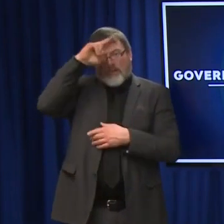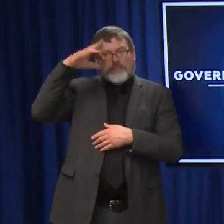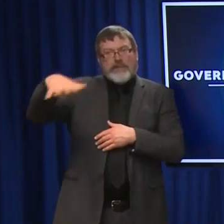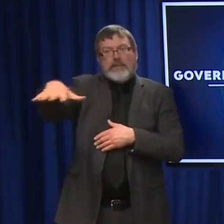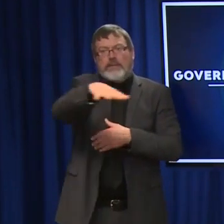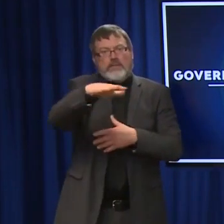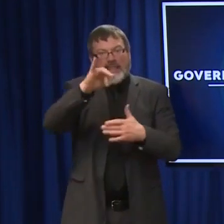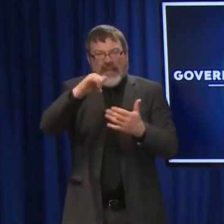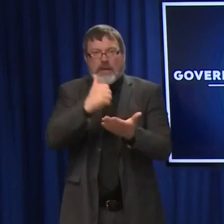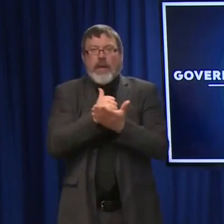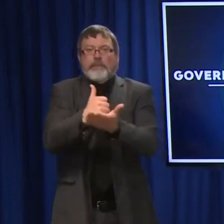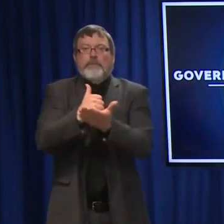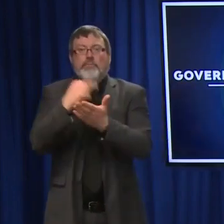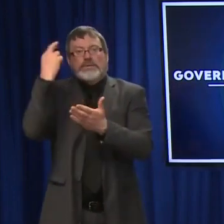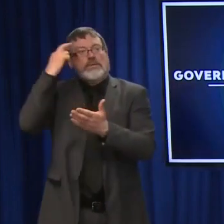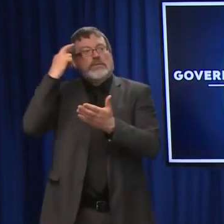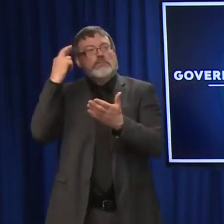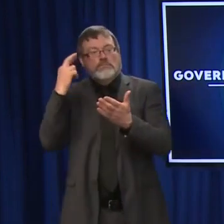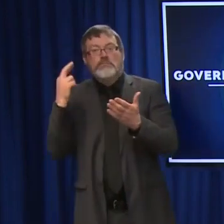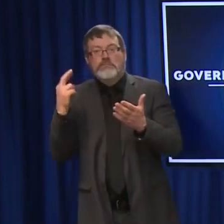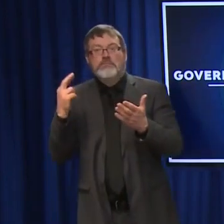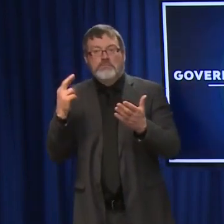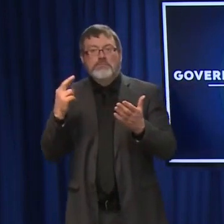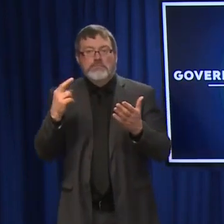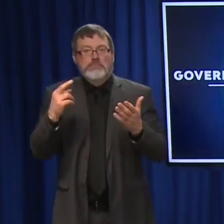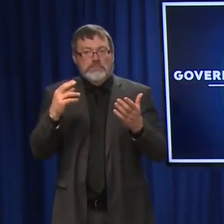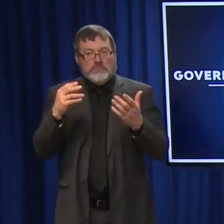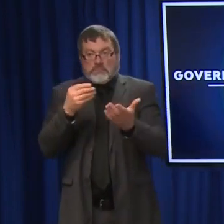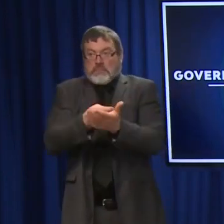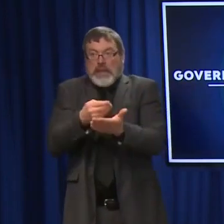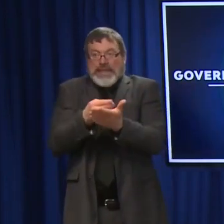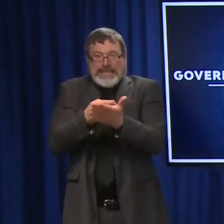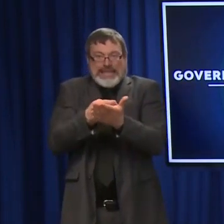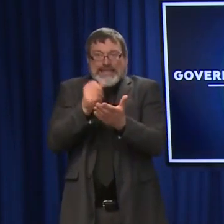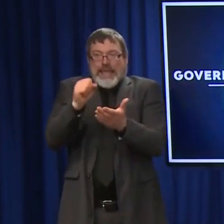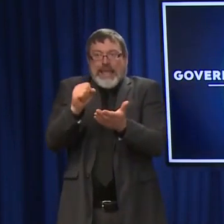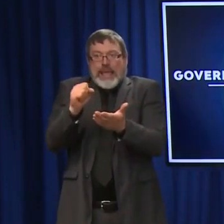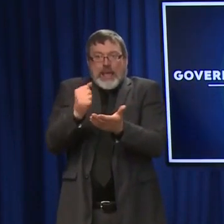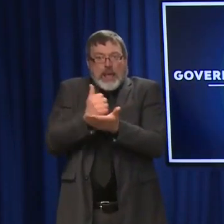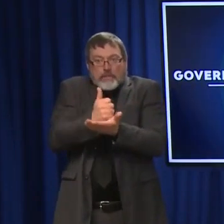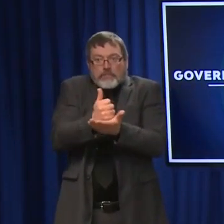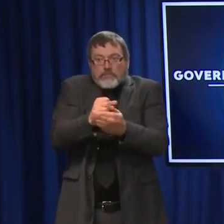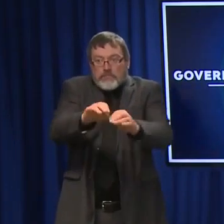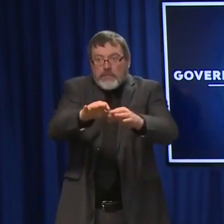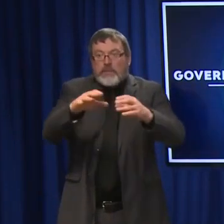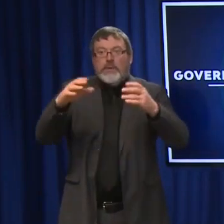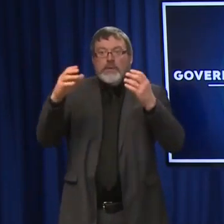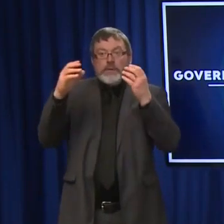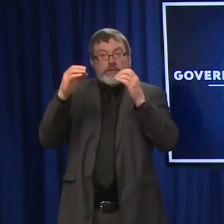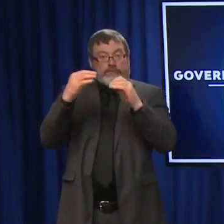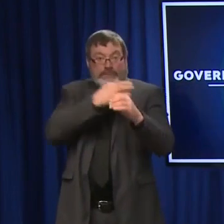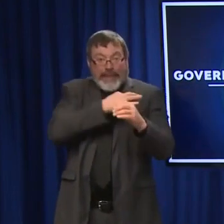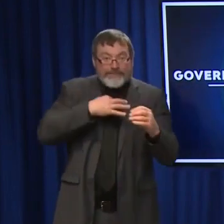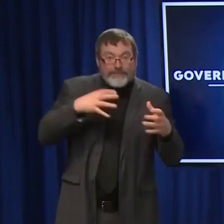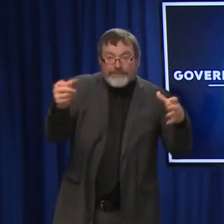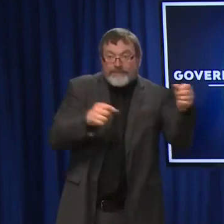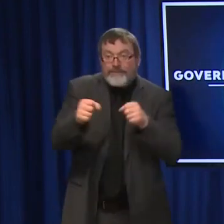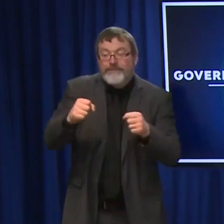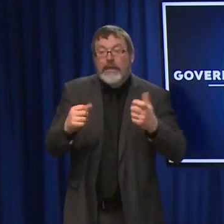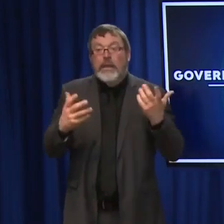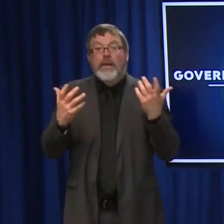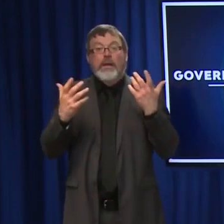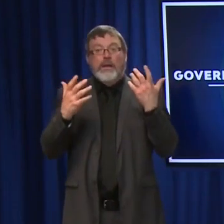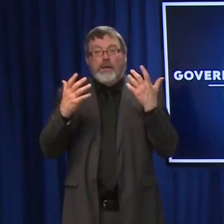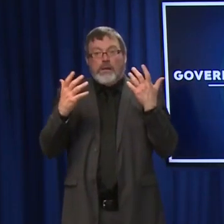to, again, give them a few more resources so they can compete a little bit better in terms of bringing in some of these, either their own